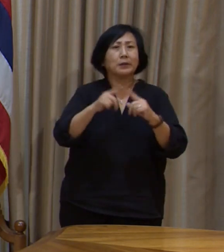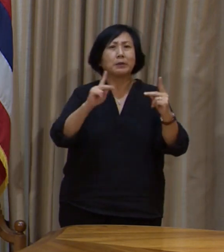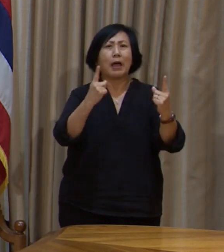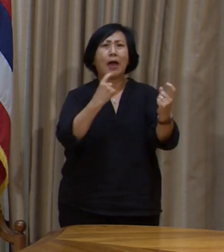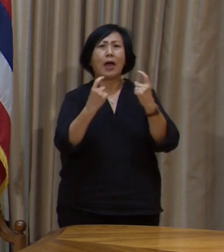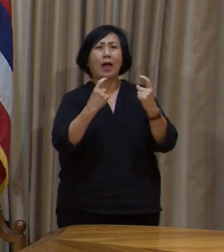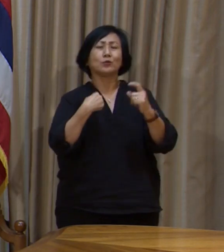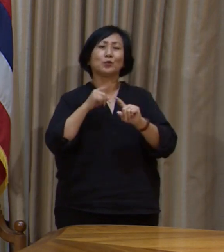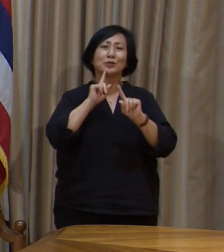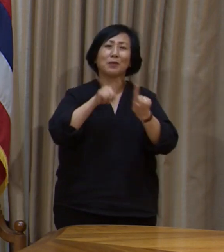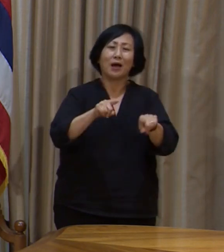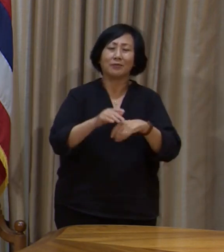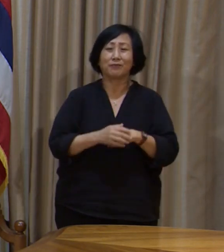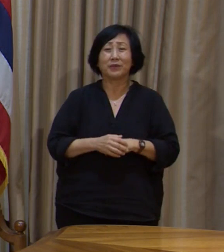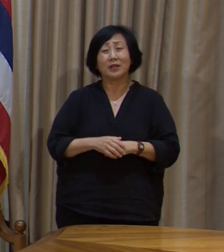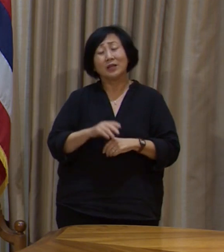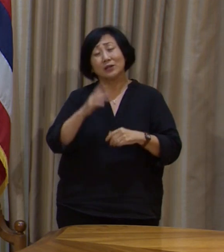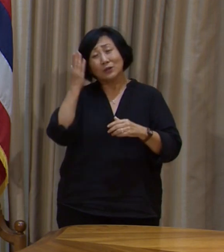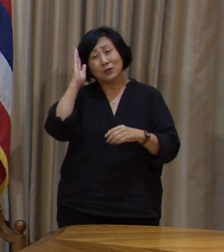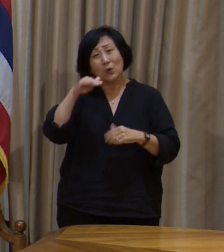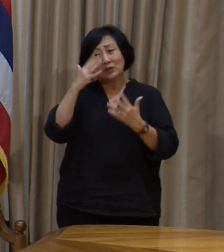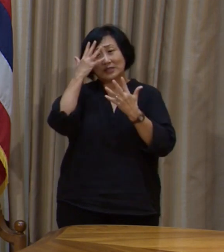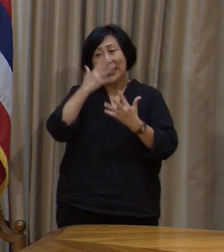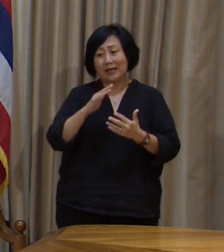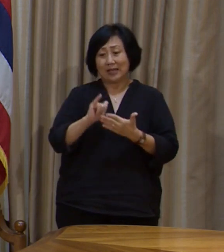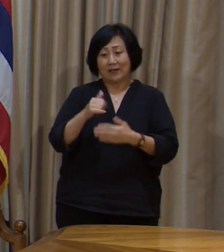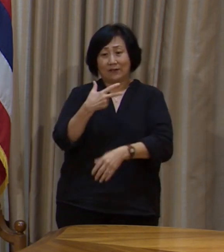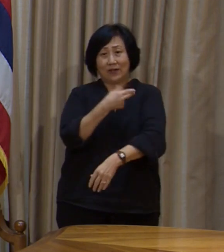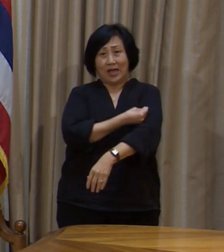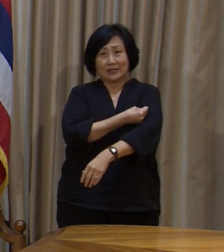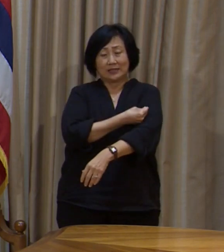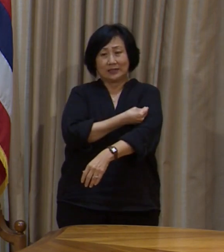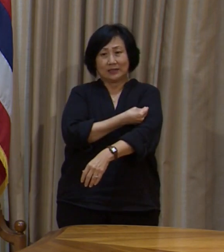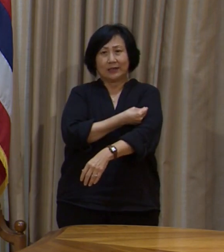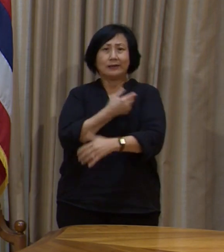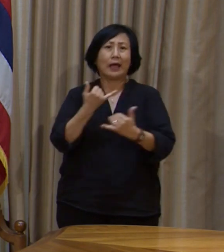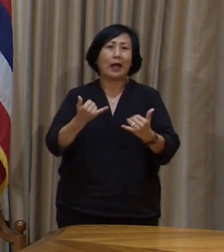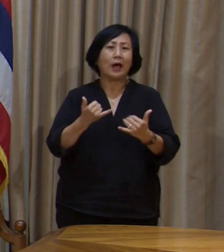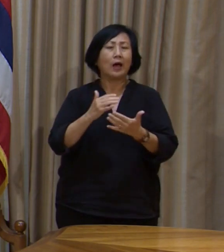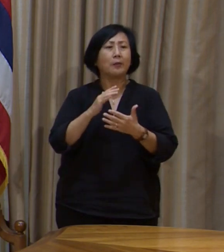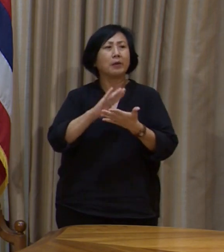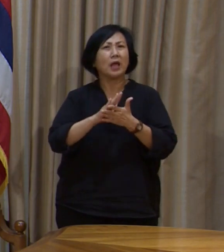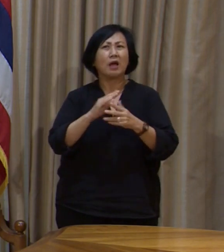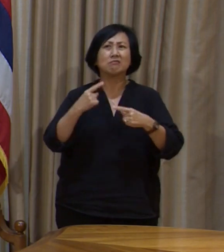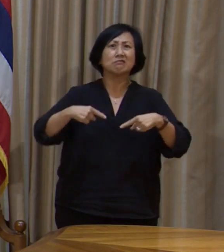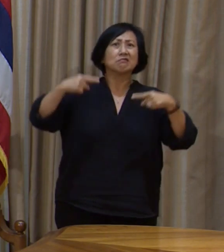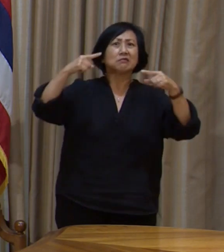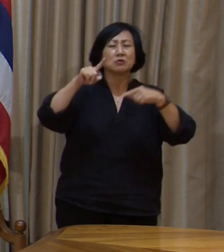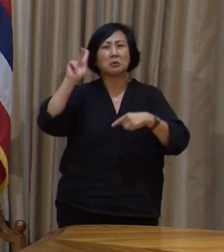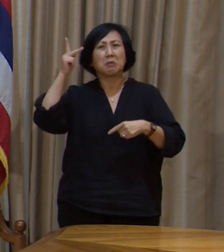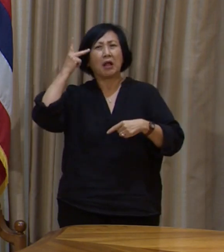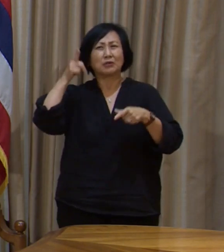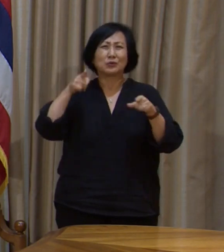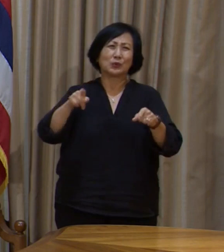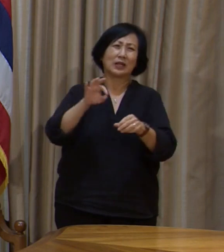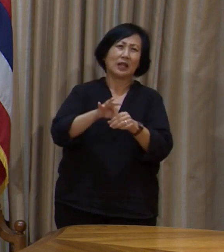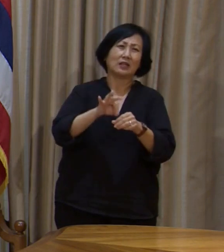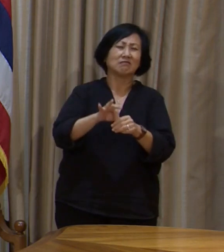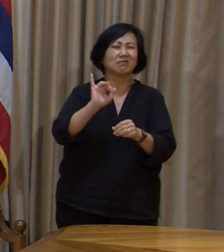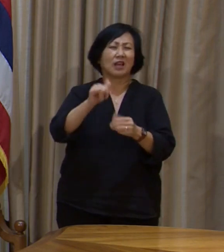public has. You know, it's unfortunate that the vaccine has become a political issue during this election.